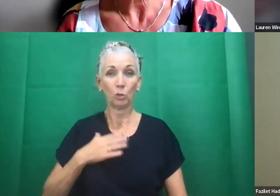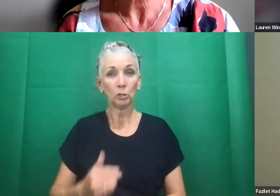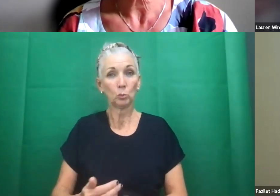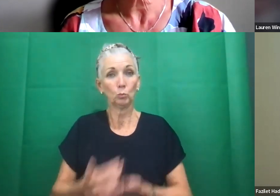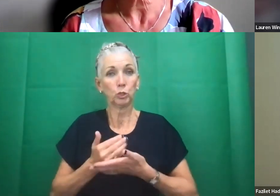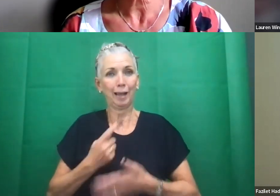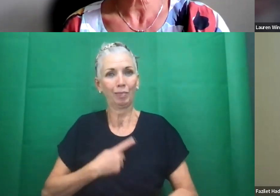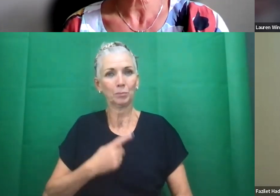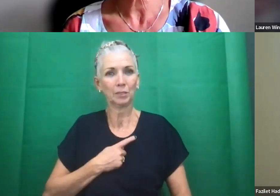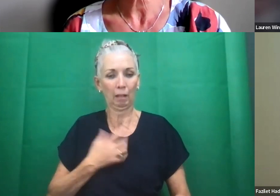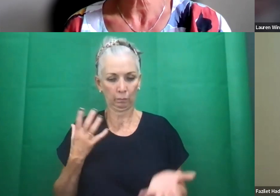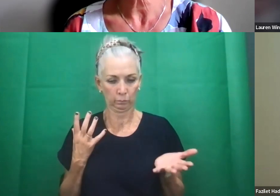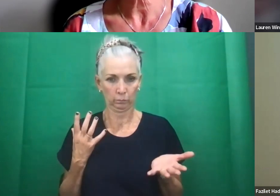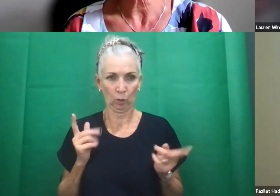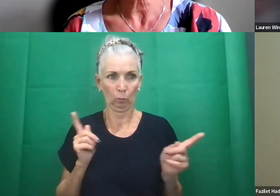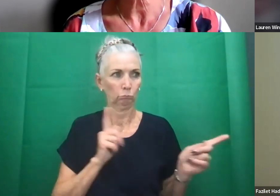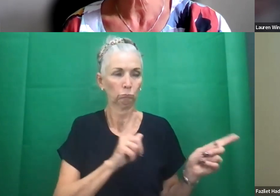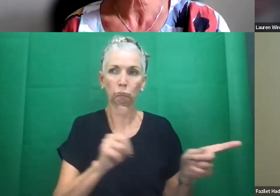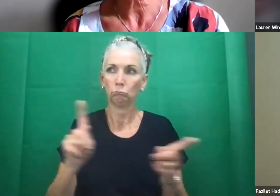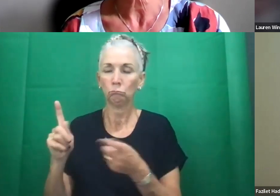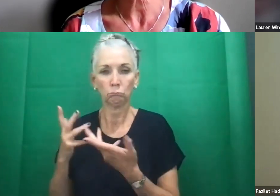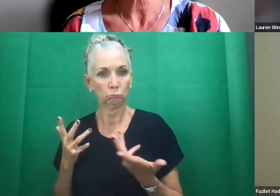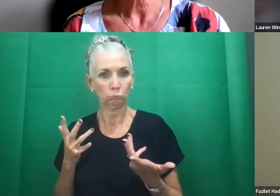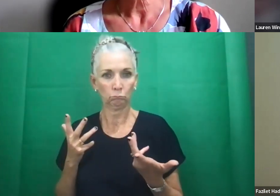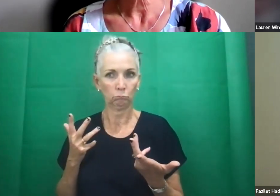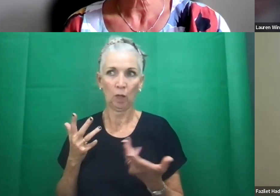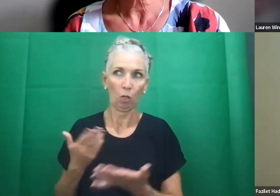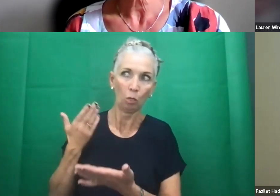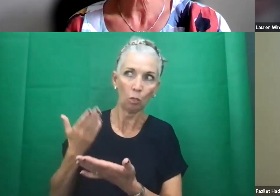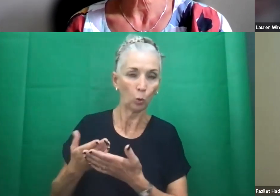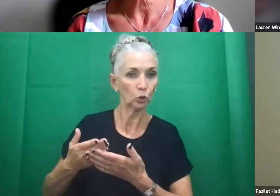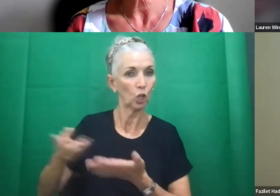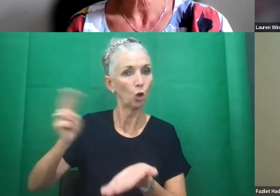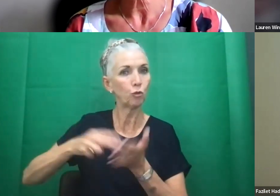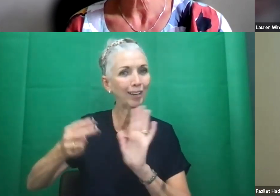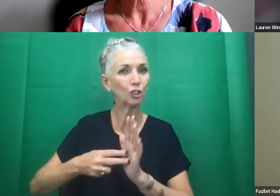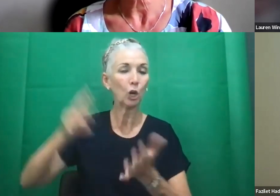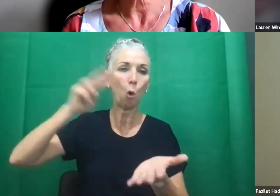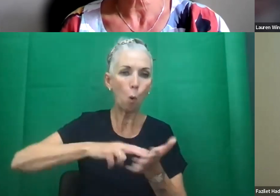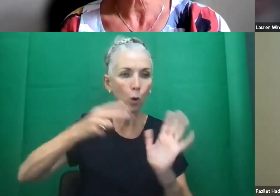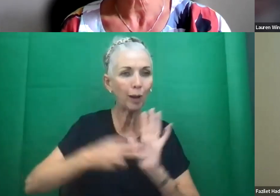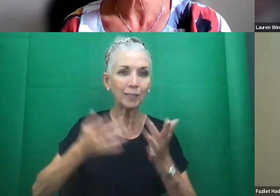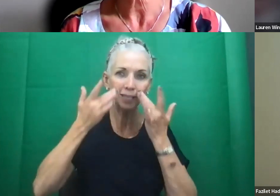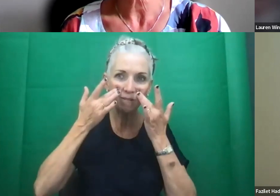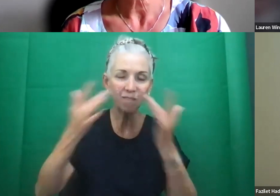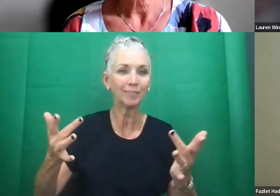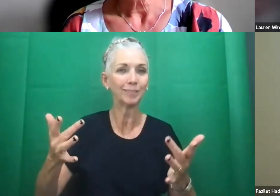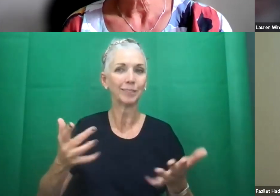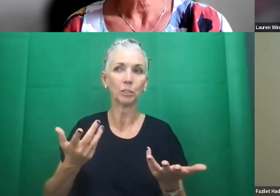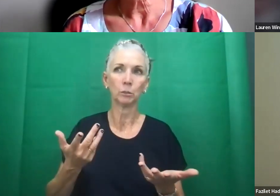rather than the responsibility of those putting on events to protect all potential attendees. And I think